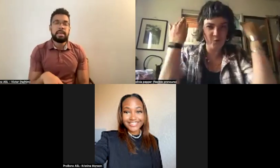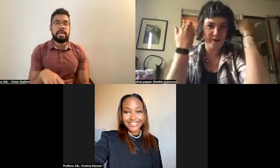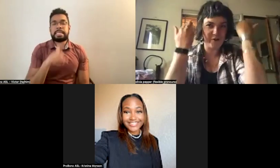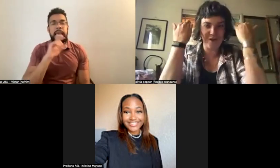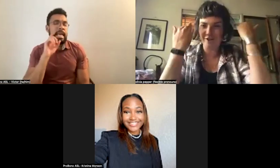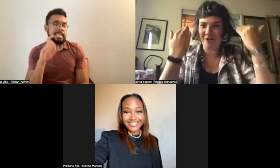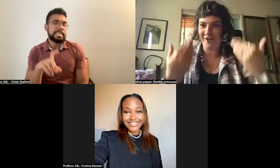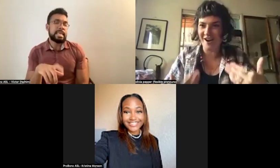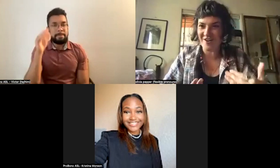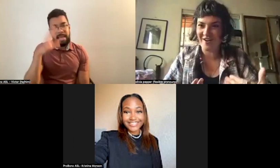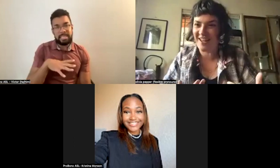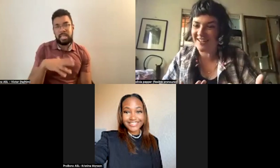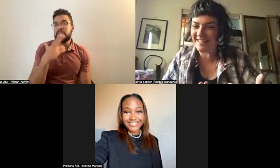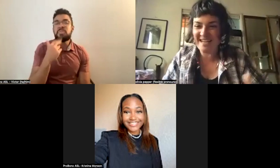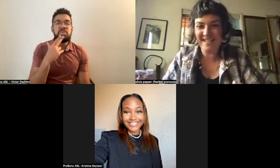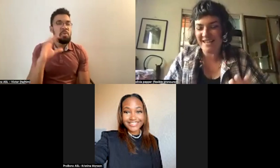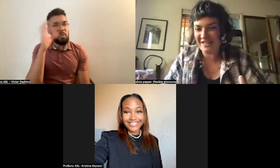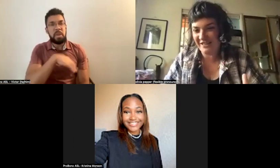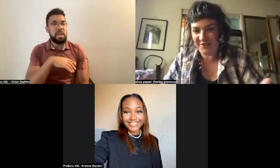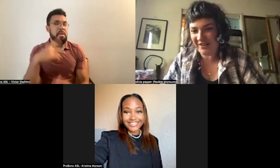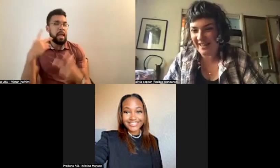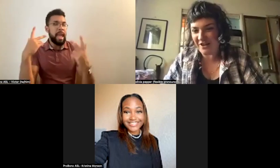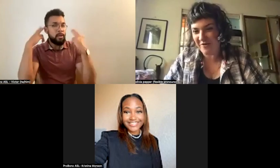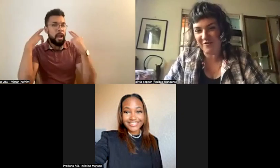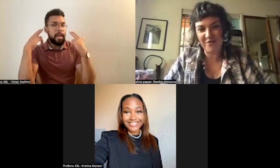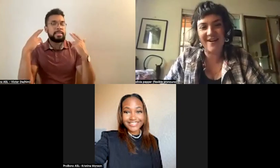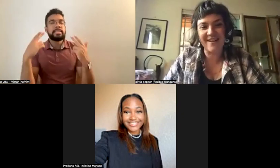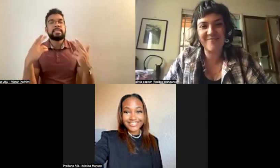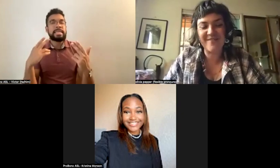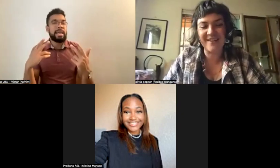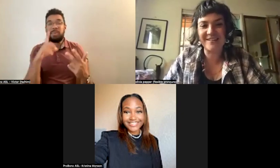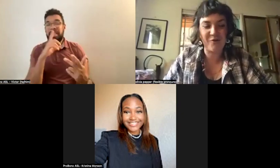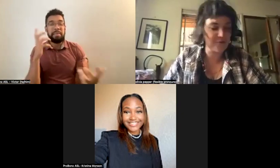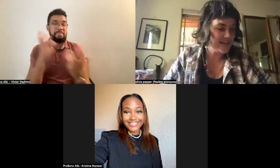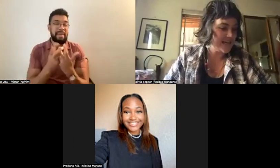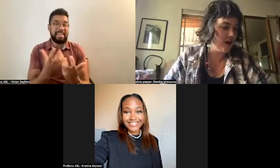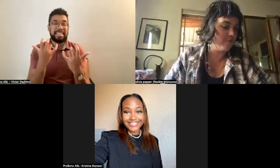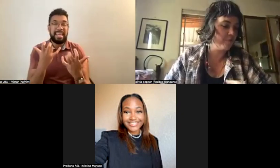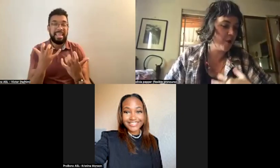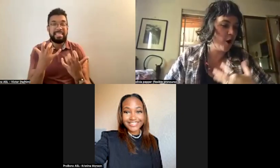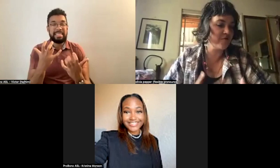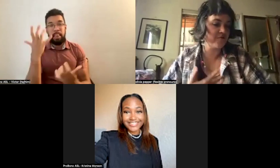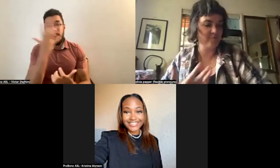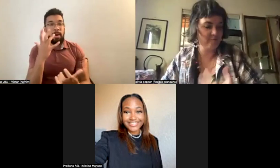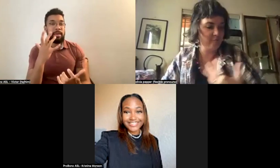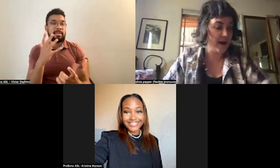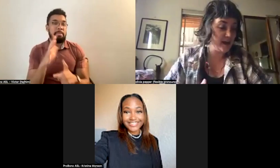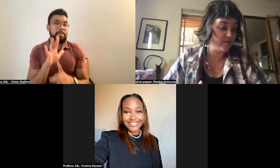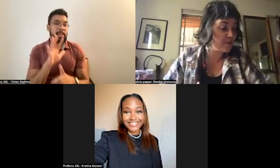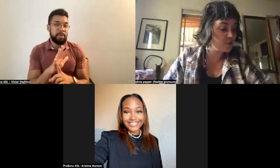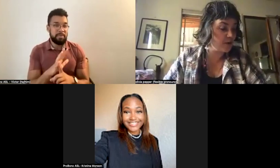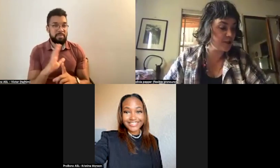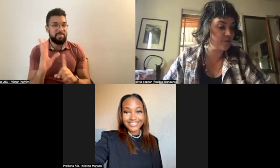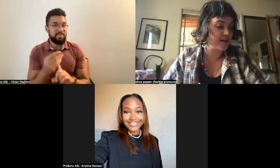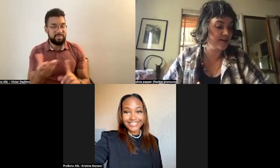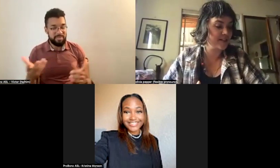cute, weird, avant-garde haircuts. They just look like they would fit right in. And so part of why I love